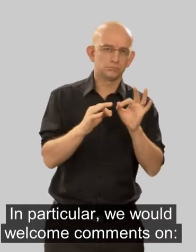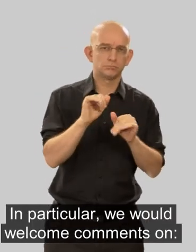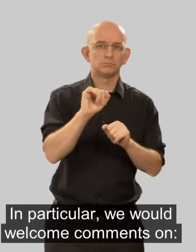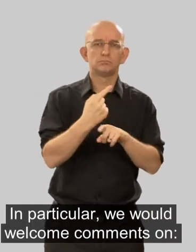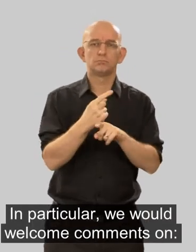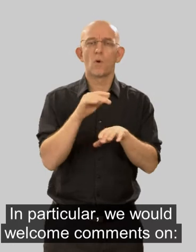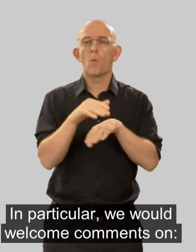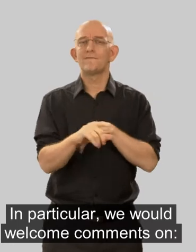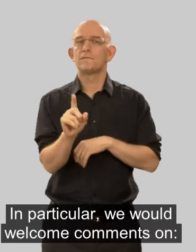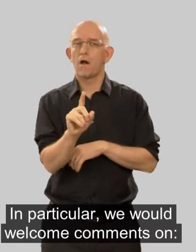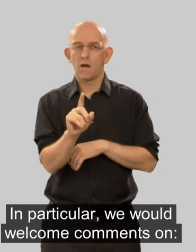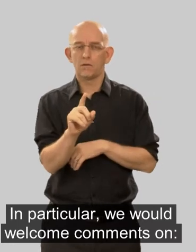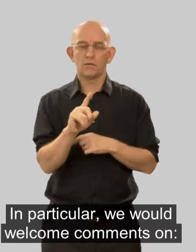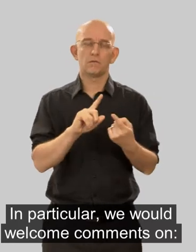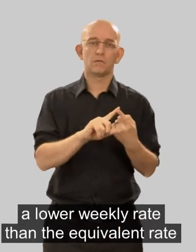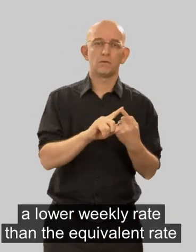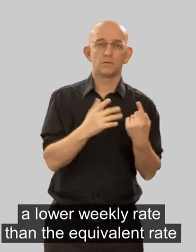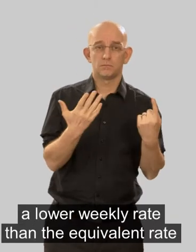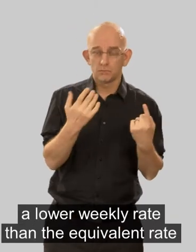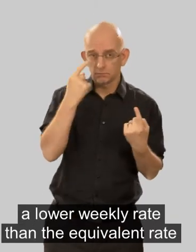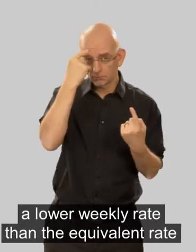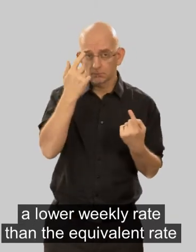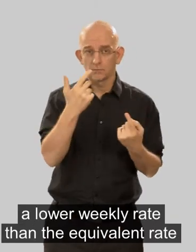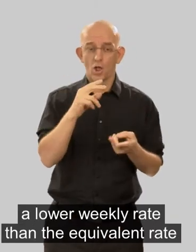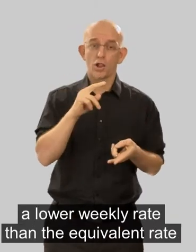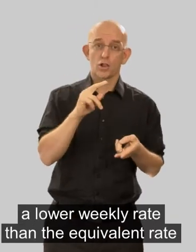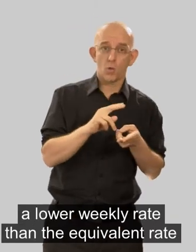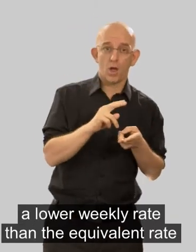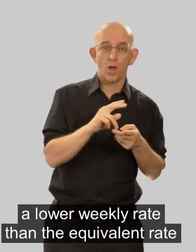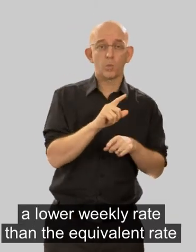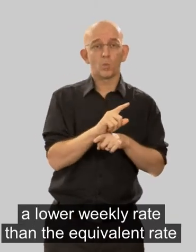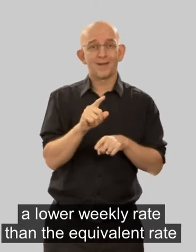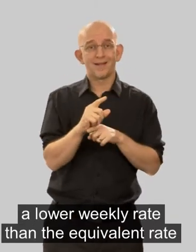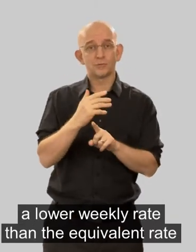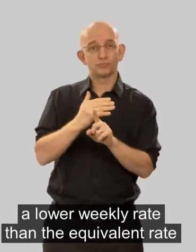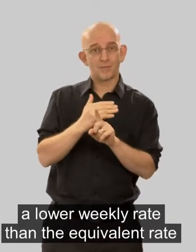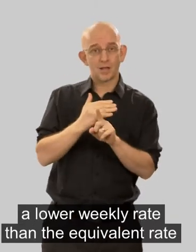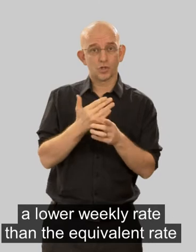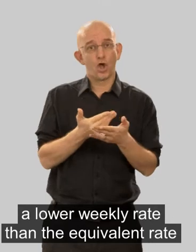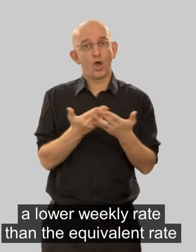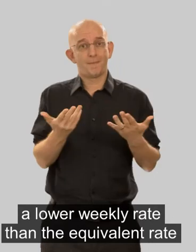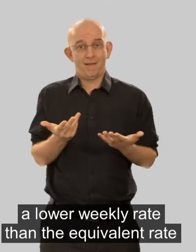in particular we would welcome comments on a lower weekly rate than the equivalent rate